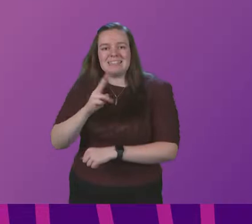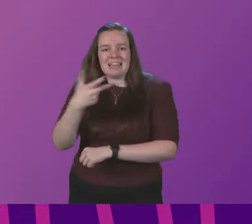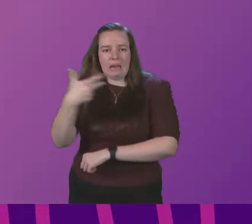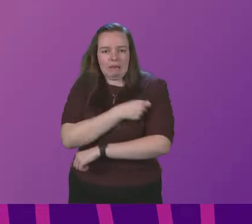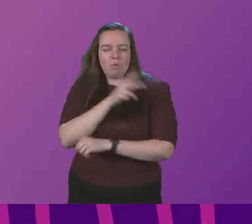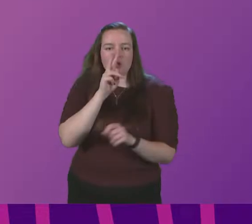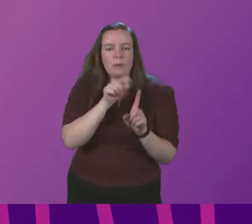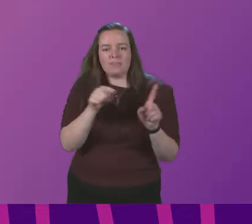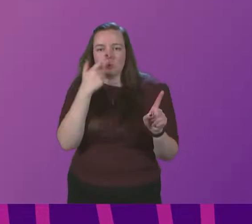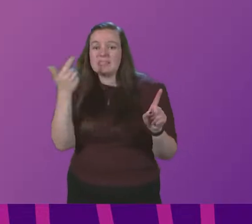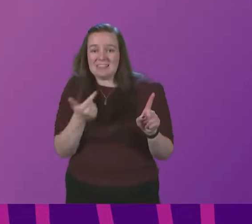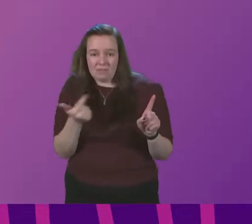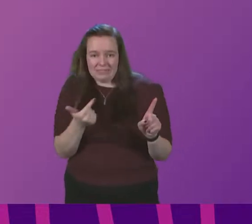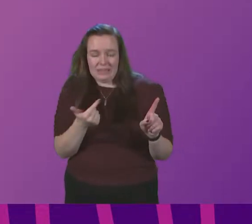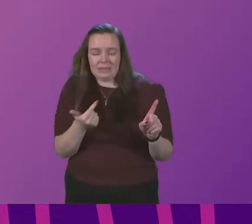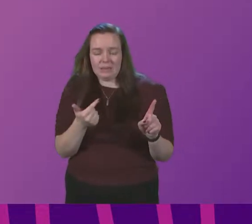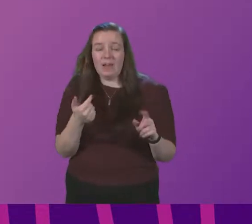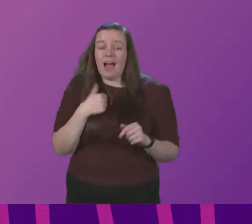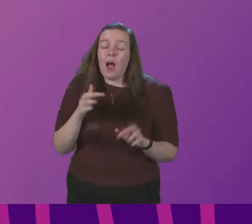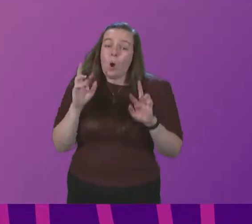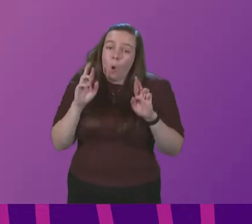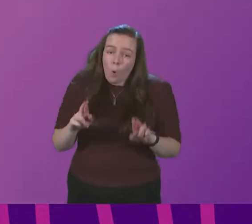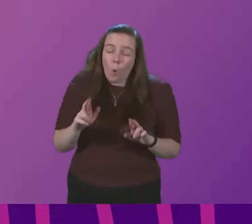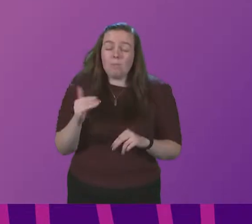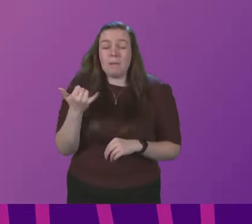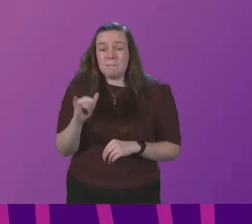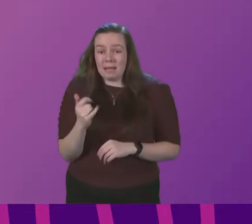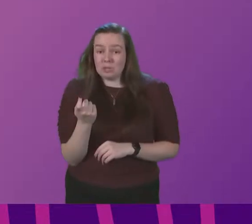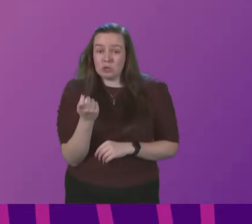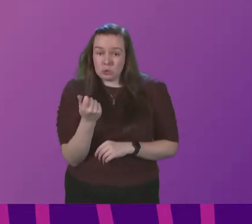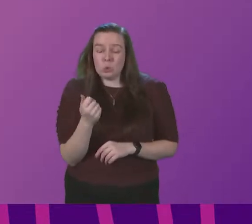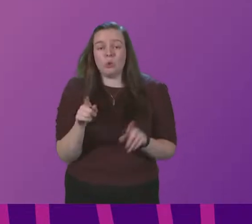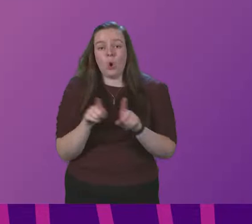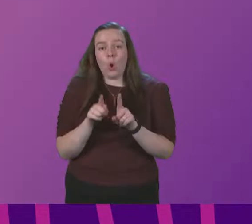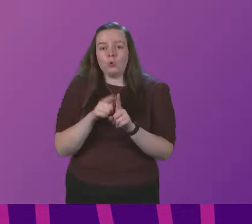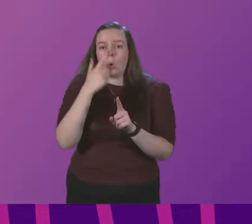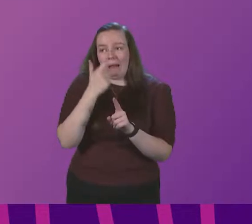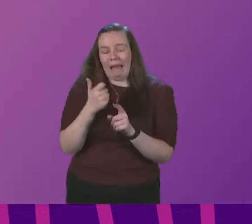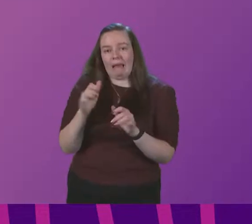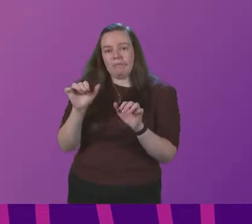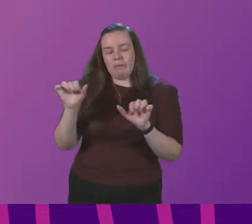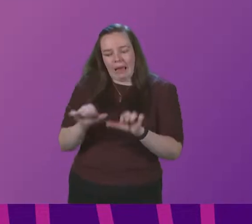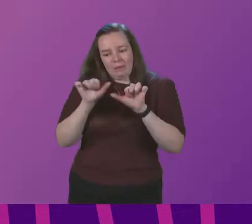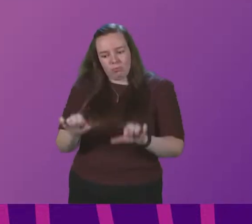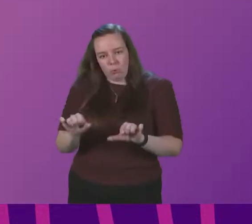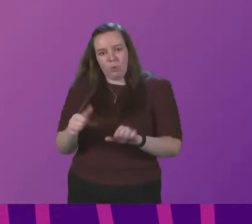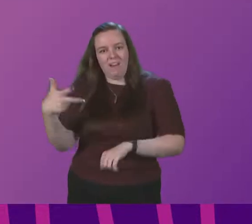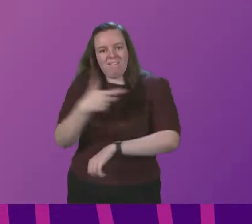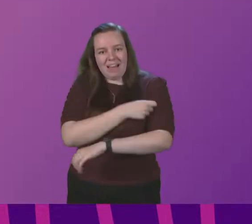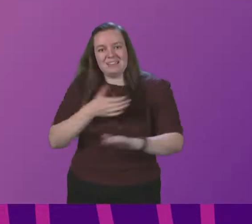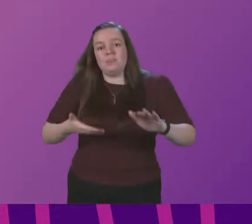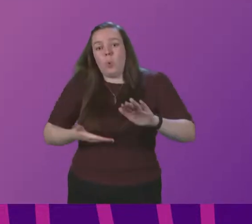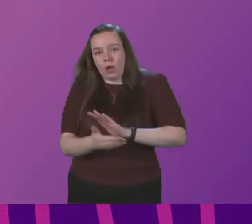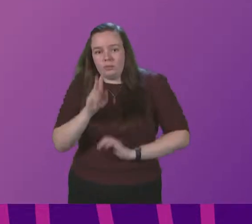17-year-olds, and I hope, very much hope, that we might also soon get regulatory approval to offer vaccination to under